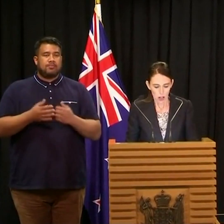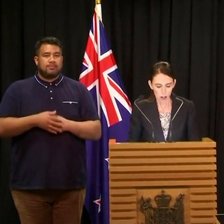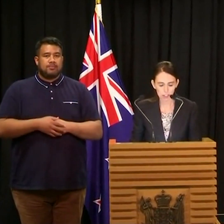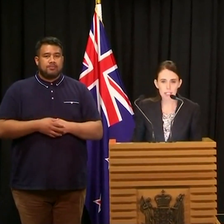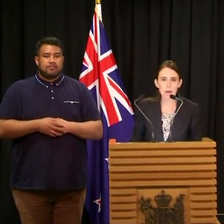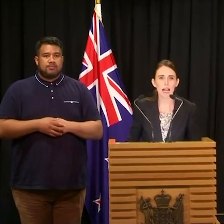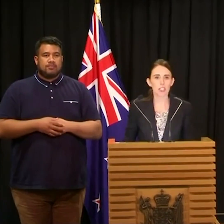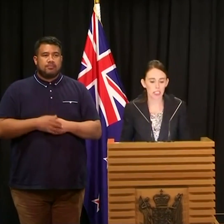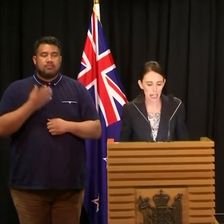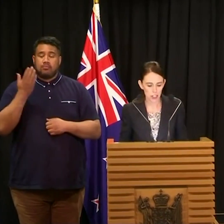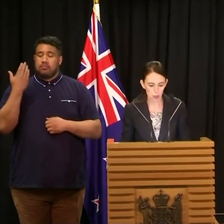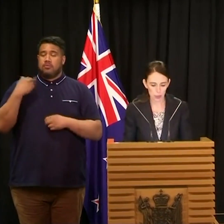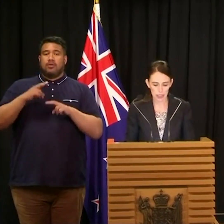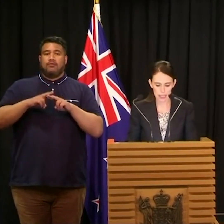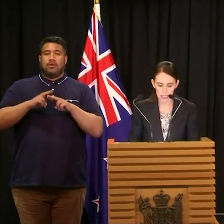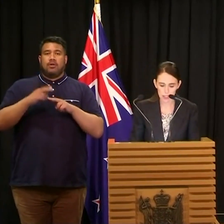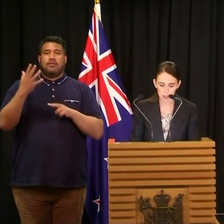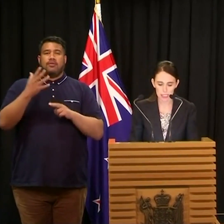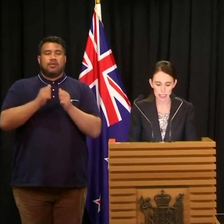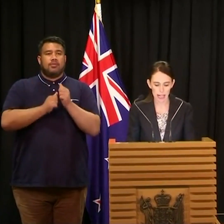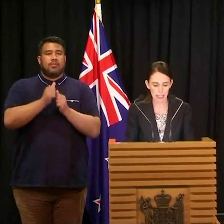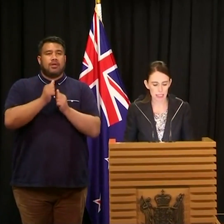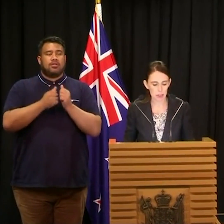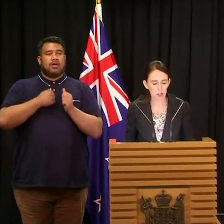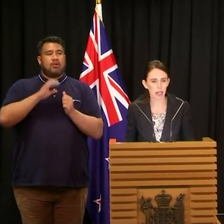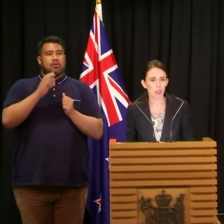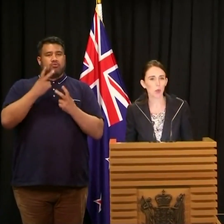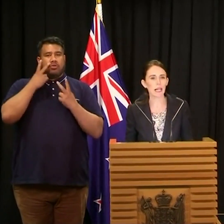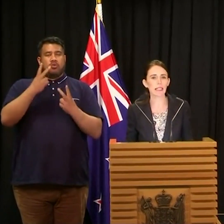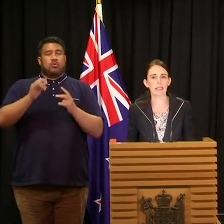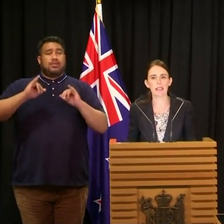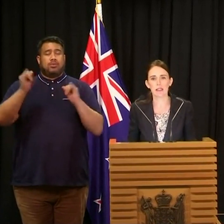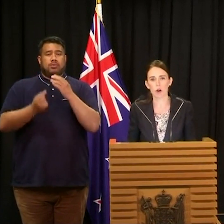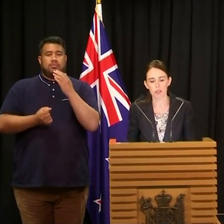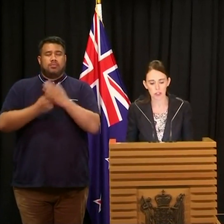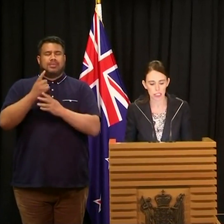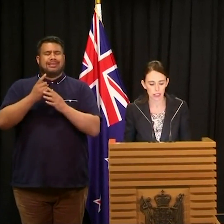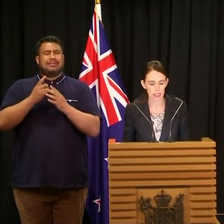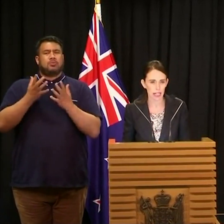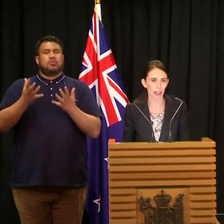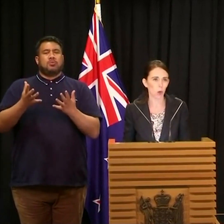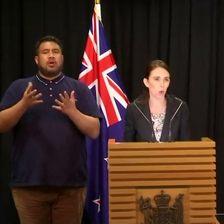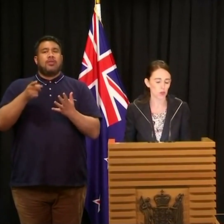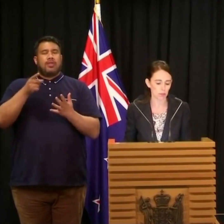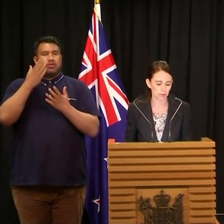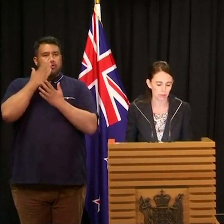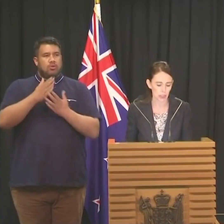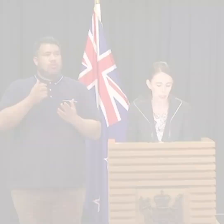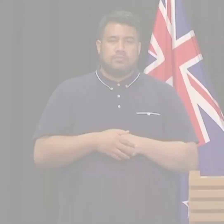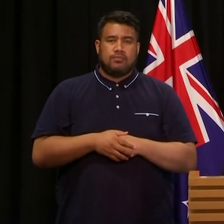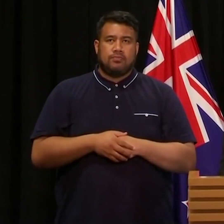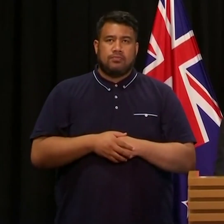On 15 March, the nation witnessed a terrorist attack that demonstrated the weakness of New Zealand's gun laws.